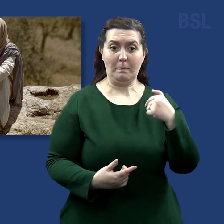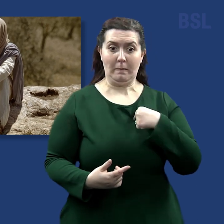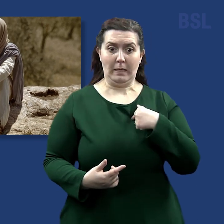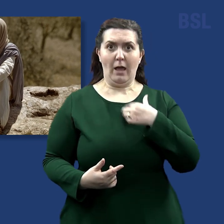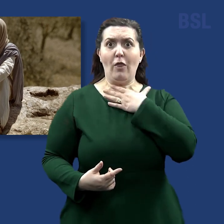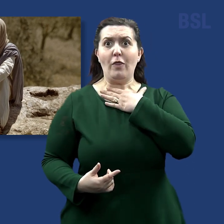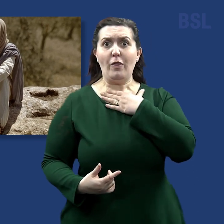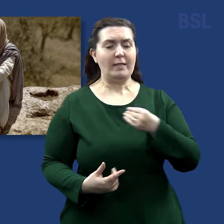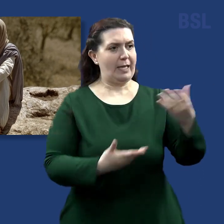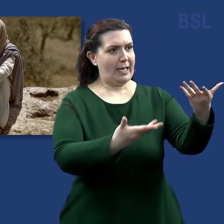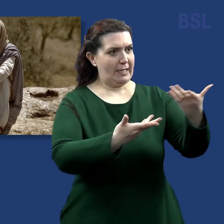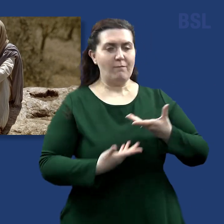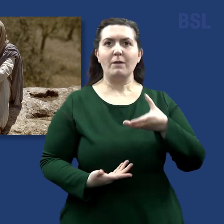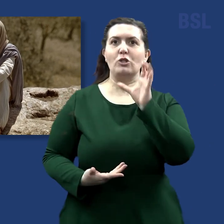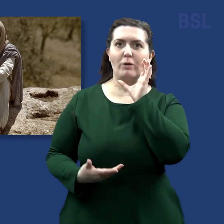I was thirsty, and ye gave me drink.